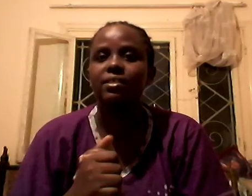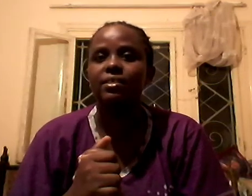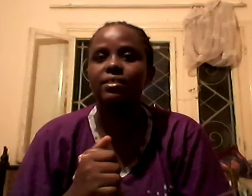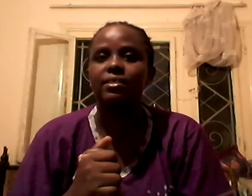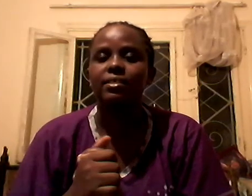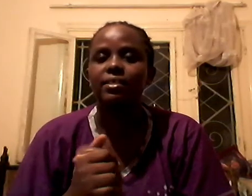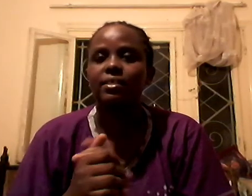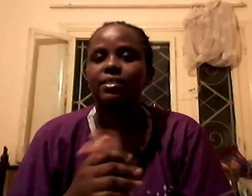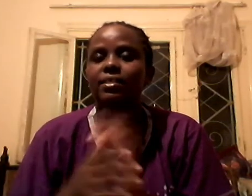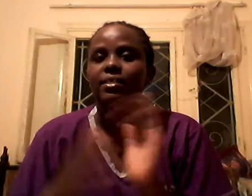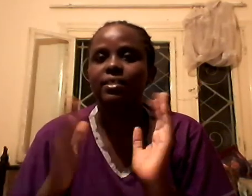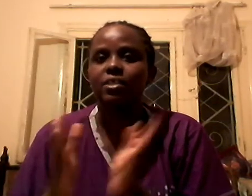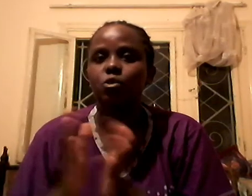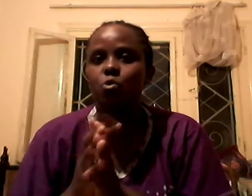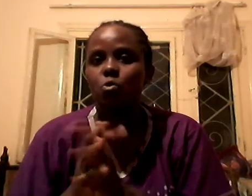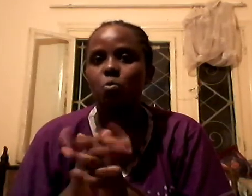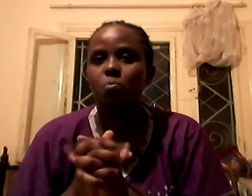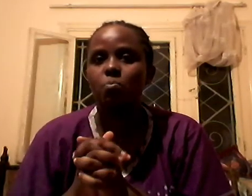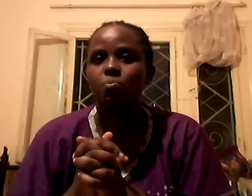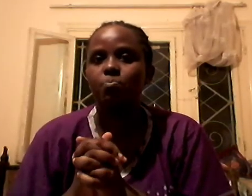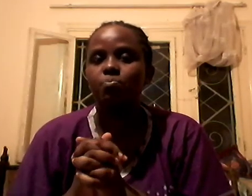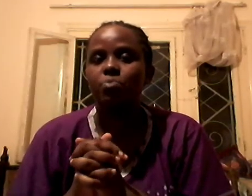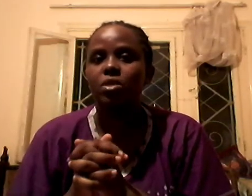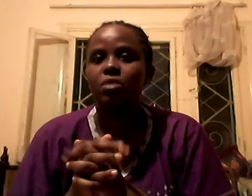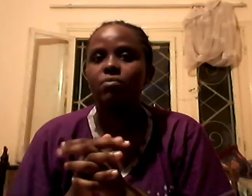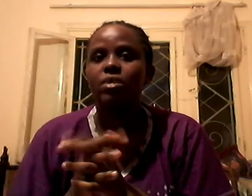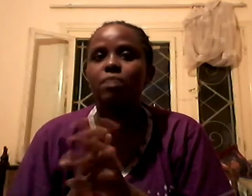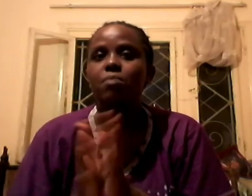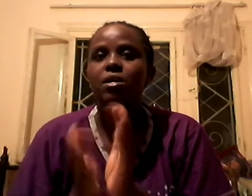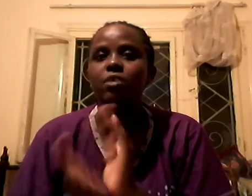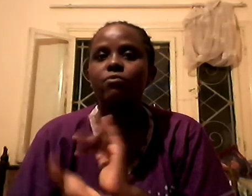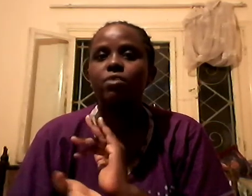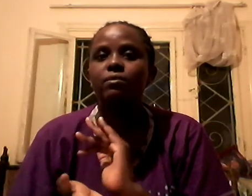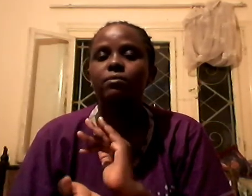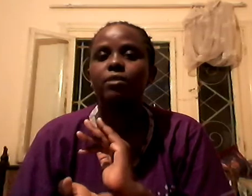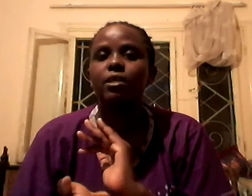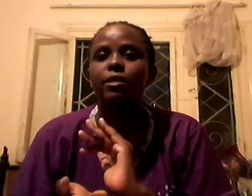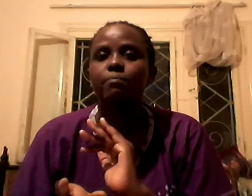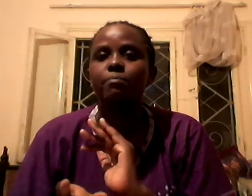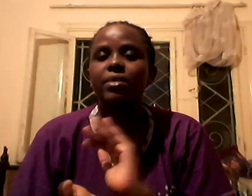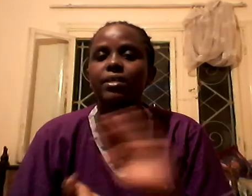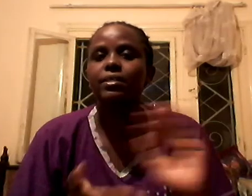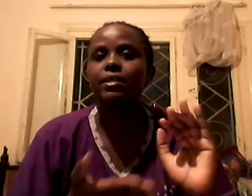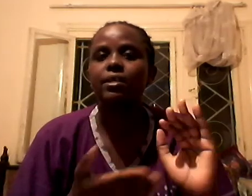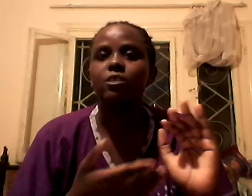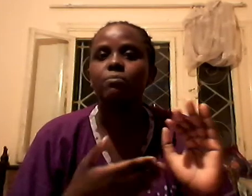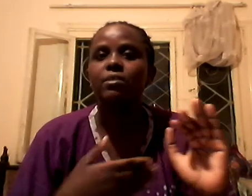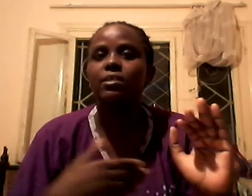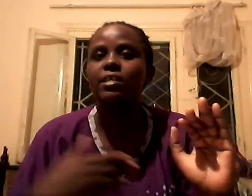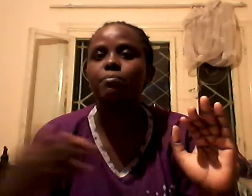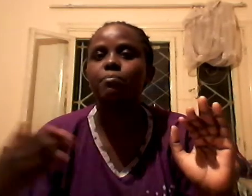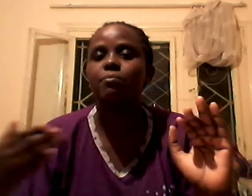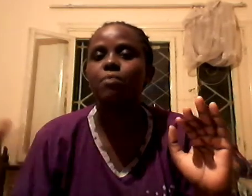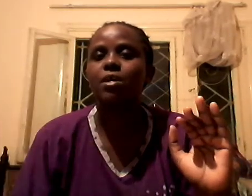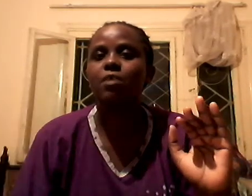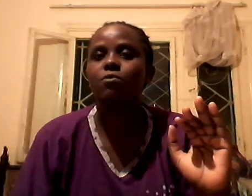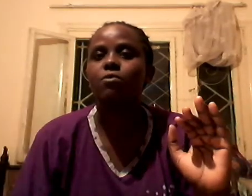in that home. Whereby you will meet a husband sleep alone,